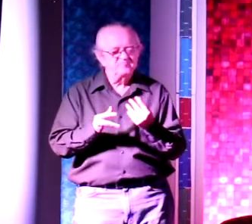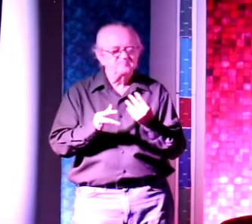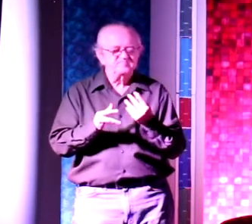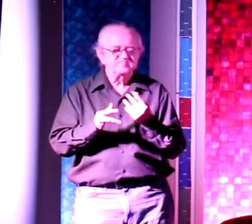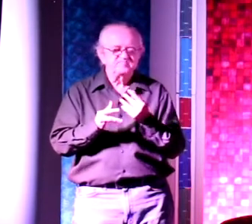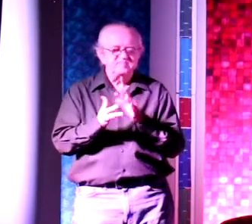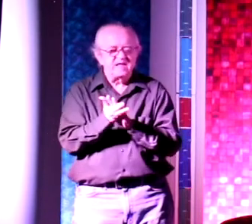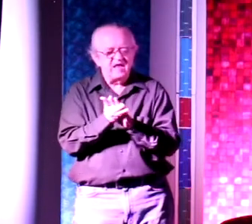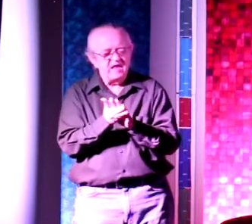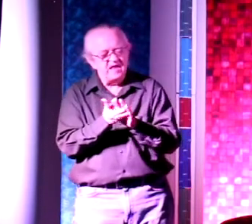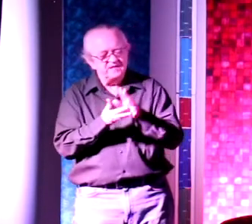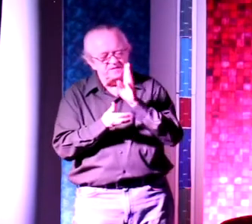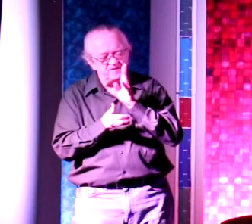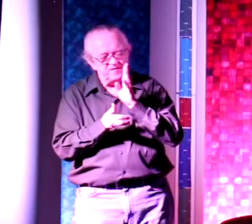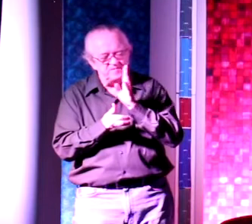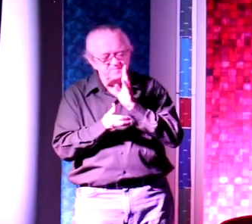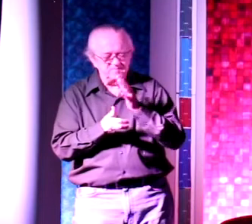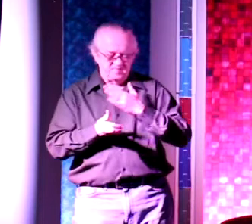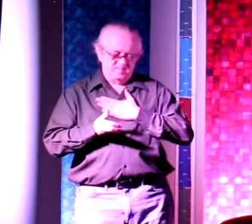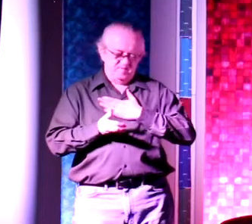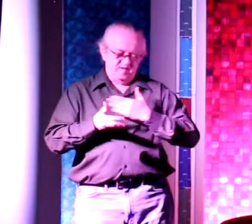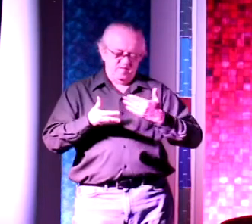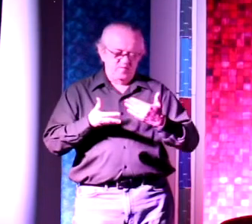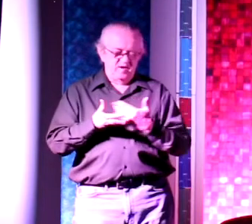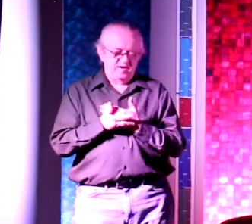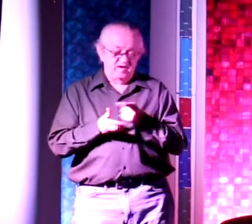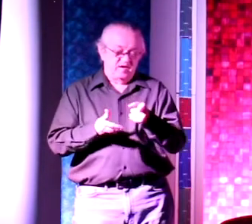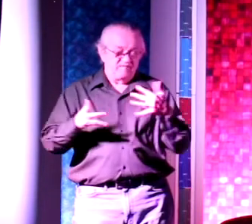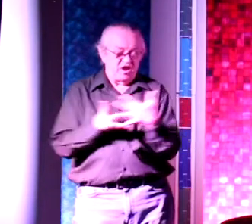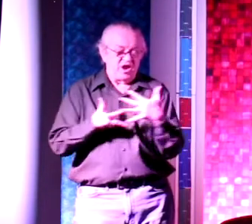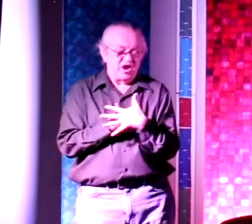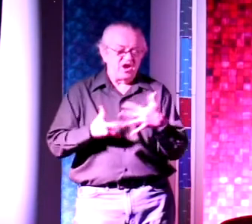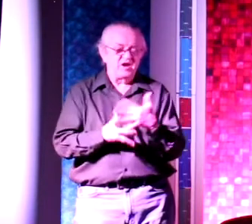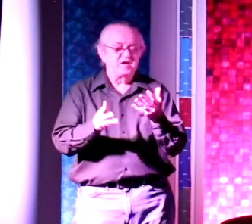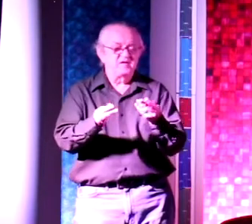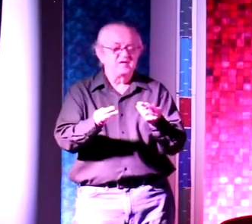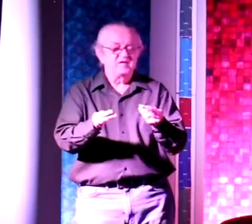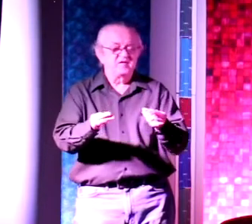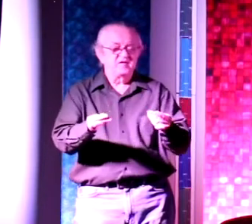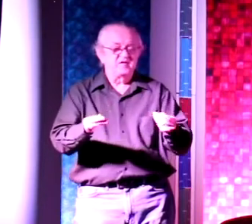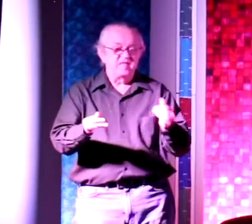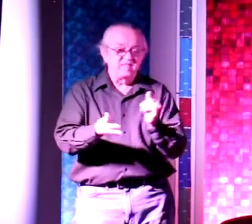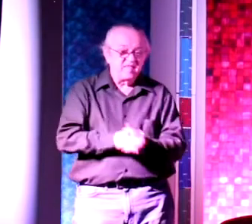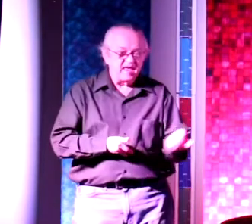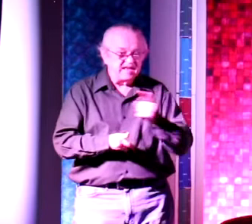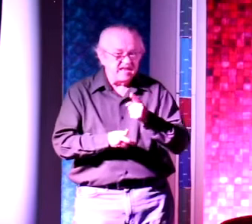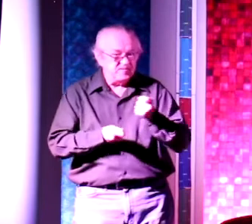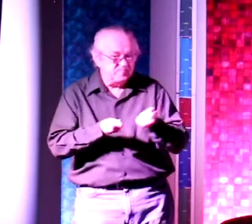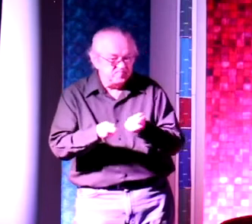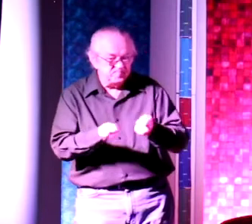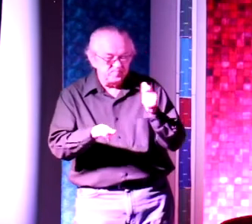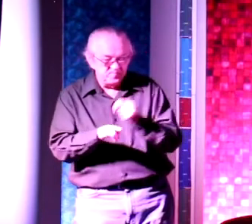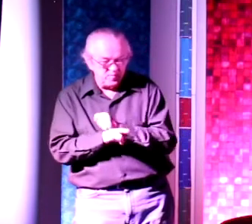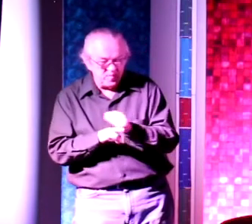I'm going to tame this horse my way and I'm going to take away that fear. That day, John trained that horse and tamed that horse his way.